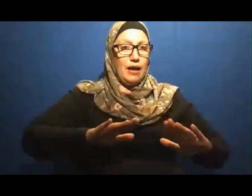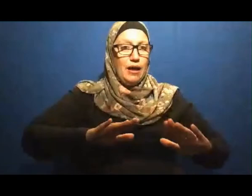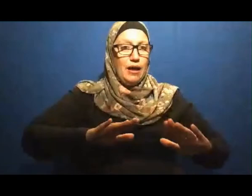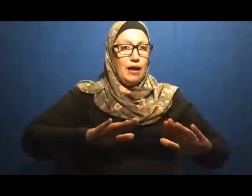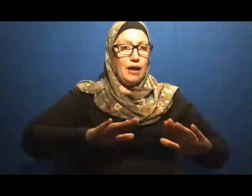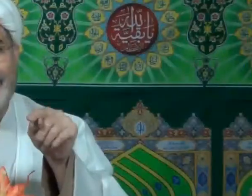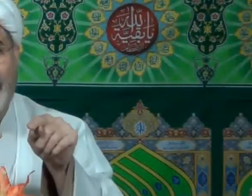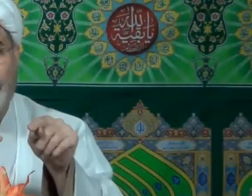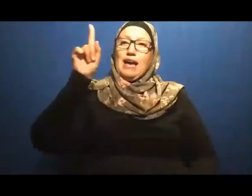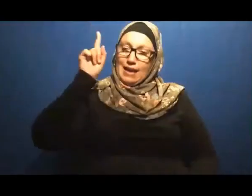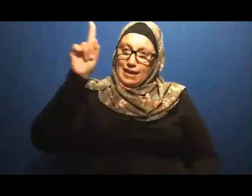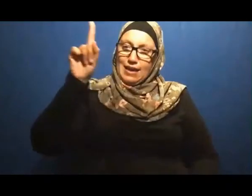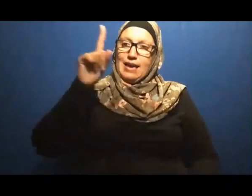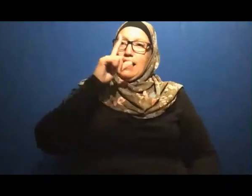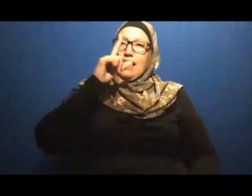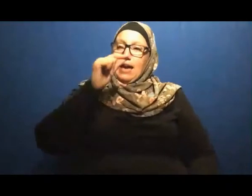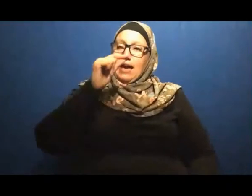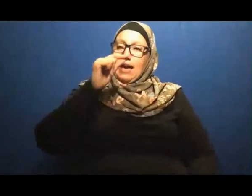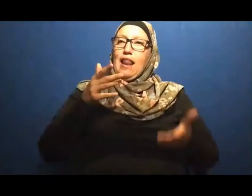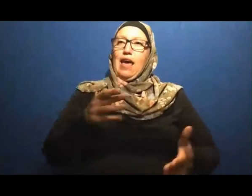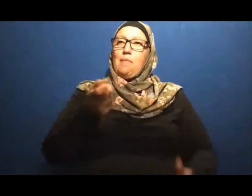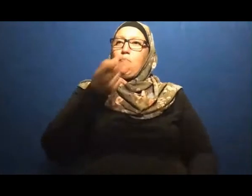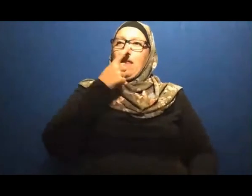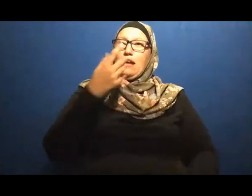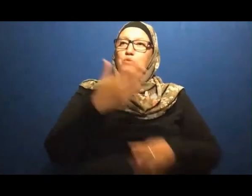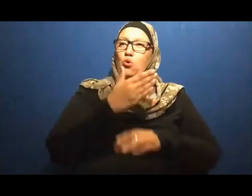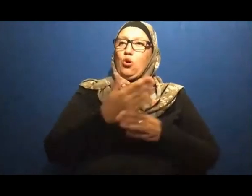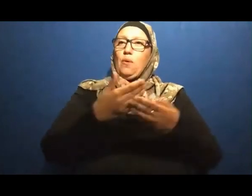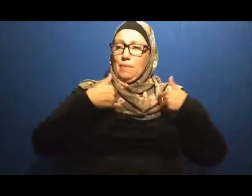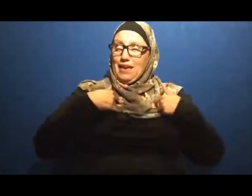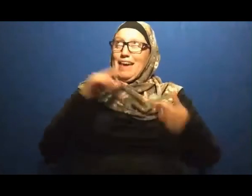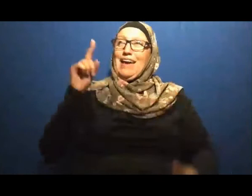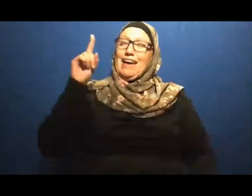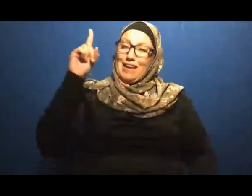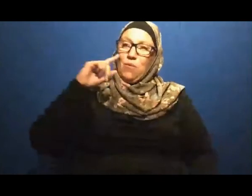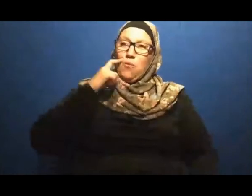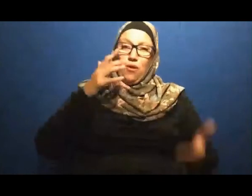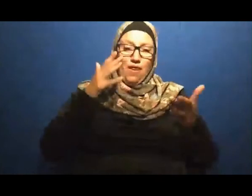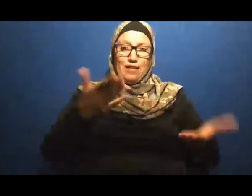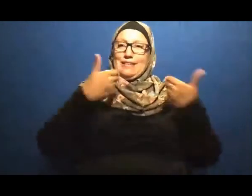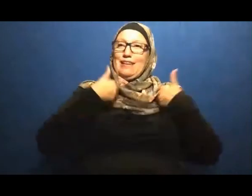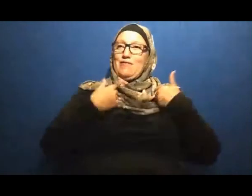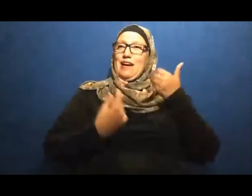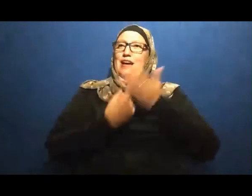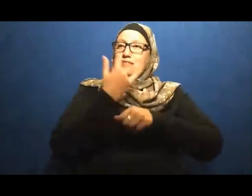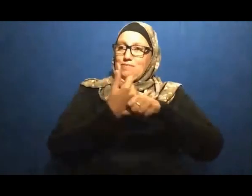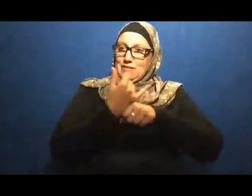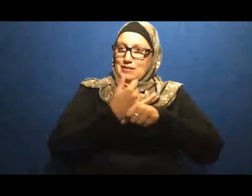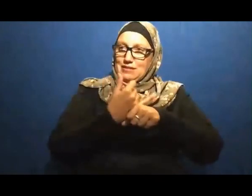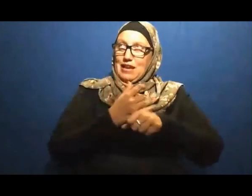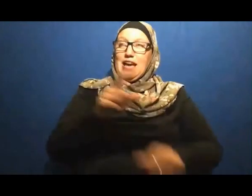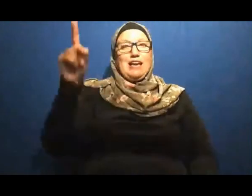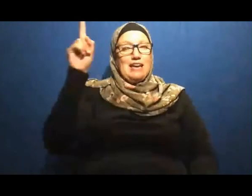Who has enabled This medicine To have positive Effect on me It is God Who has